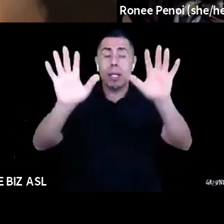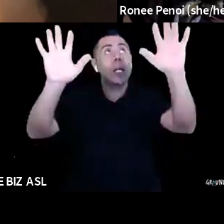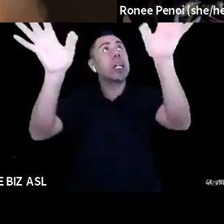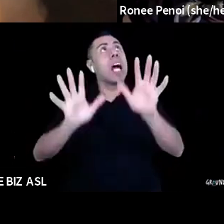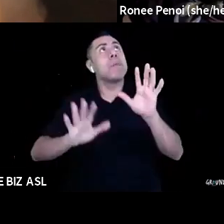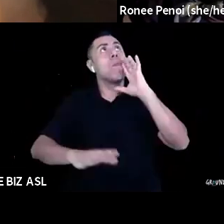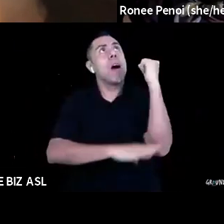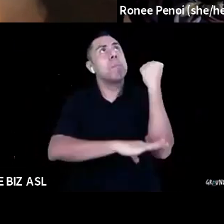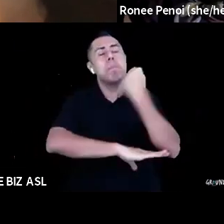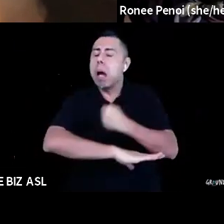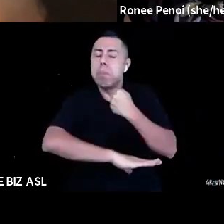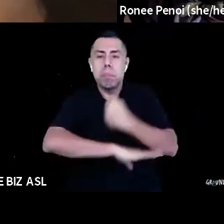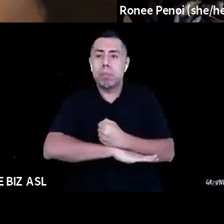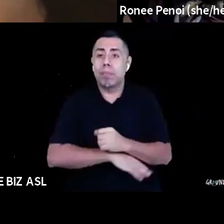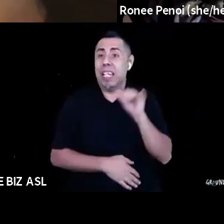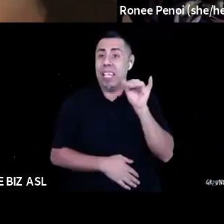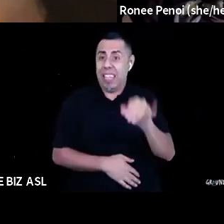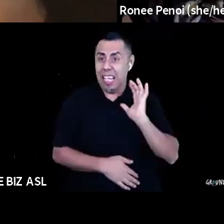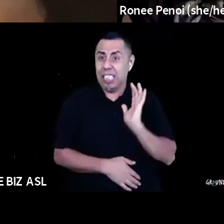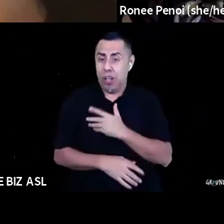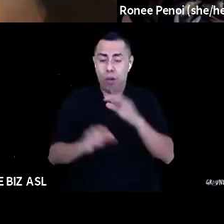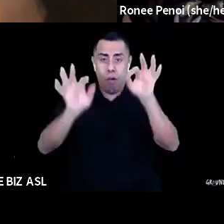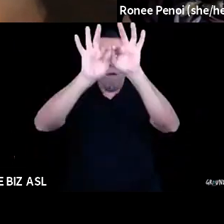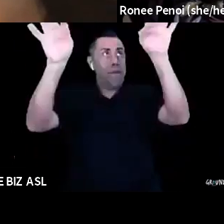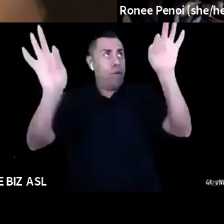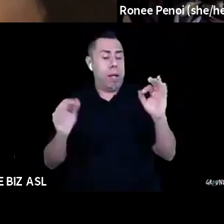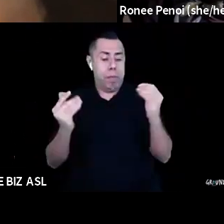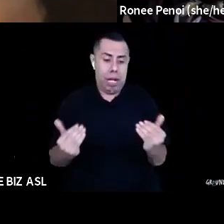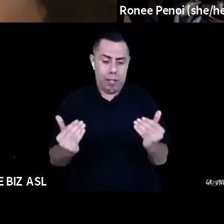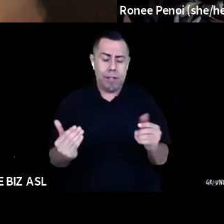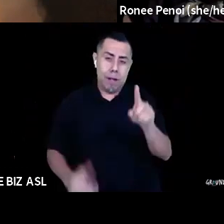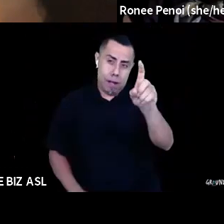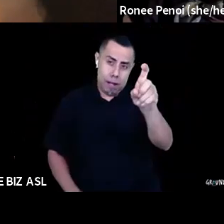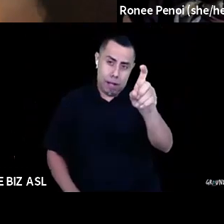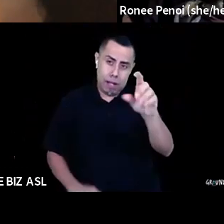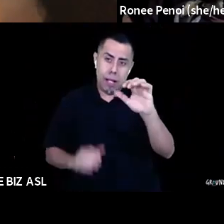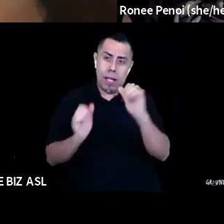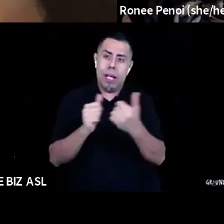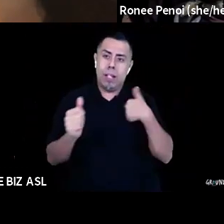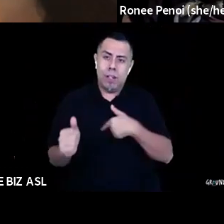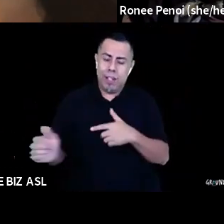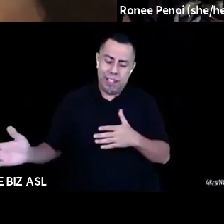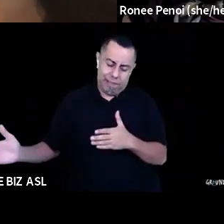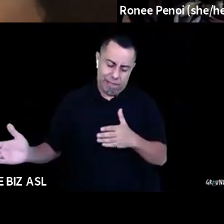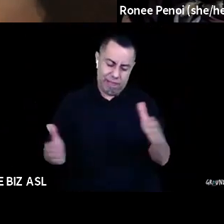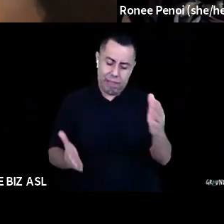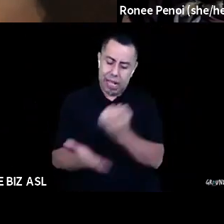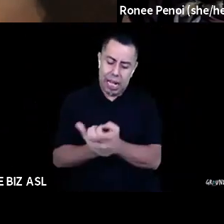in now, the question then is how do we get to a more just and regenerative economy? How do we transition to an